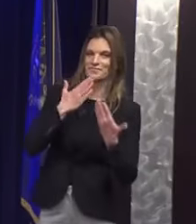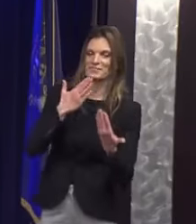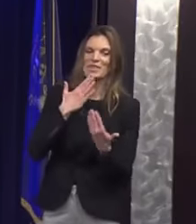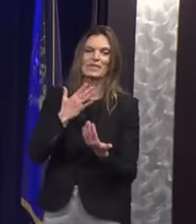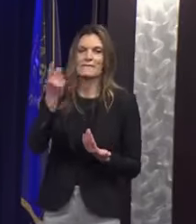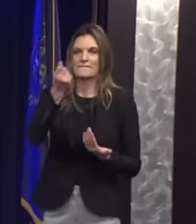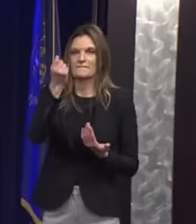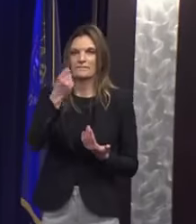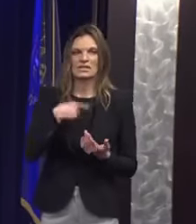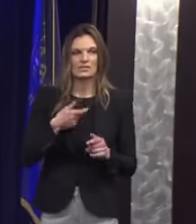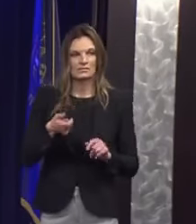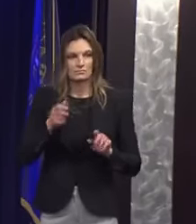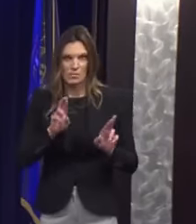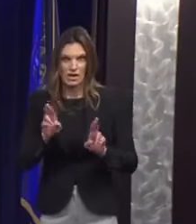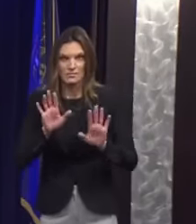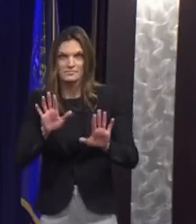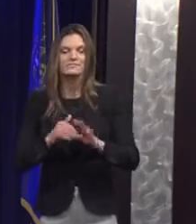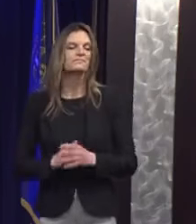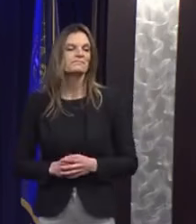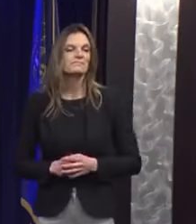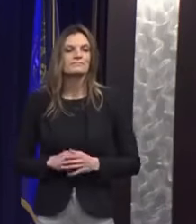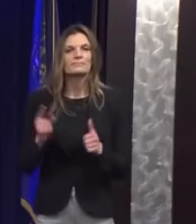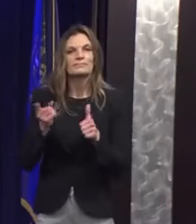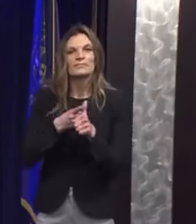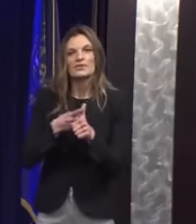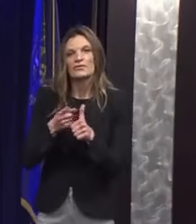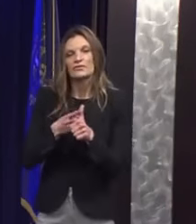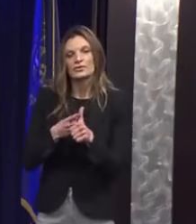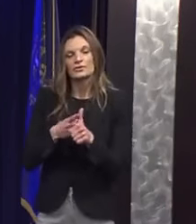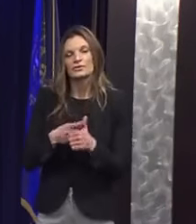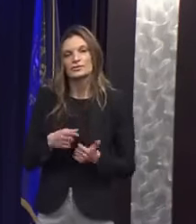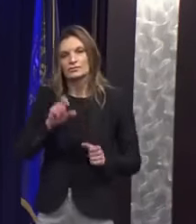for just getting our mic. You're good? Okay. So first up for Q&A, we